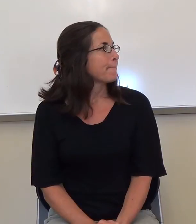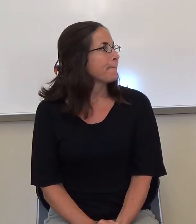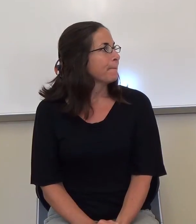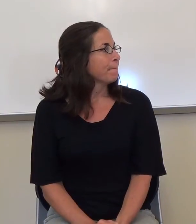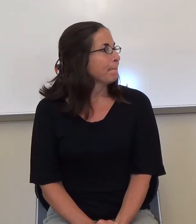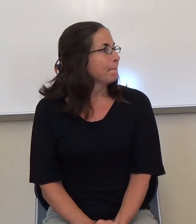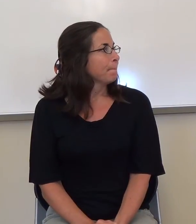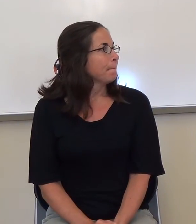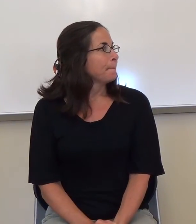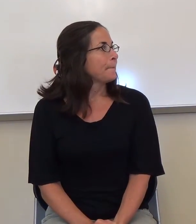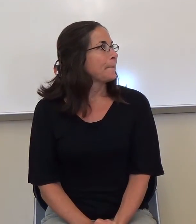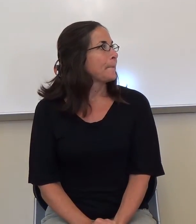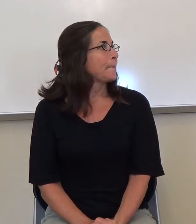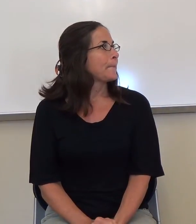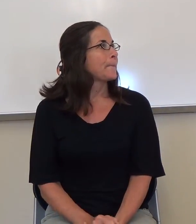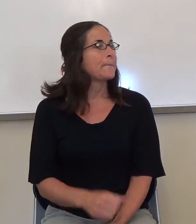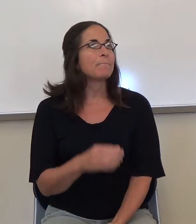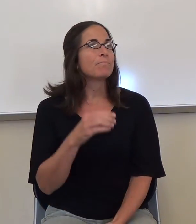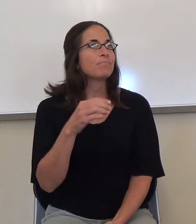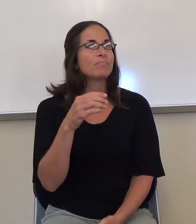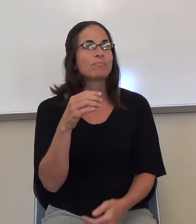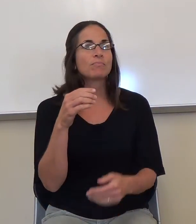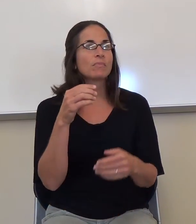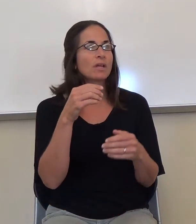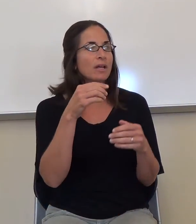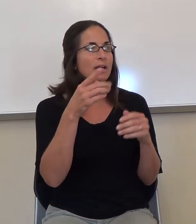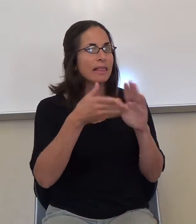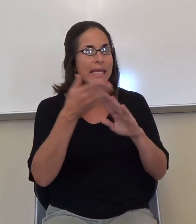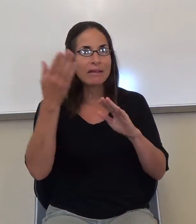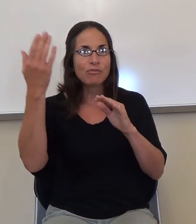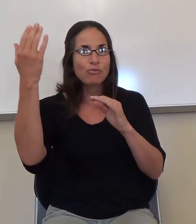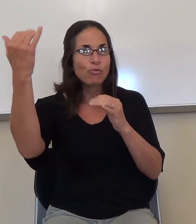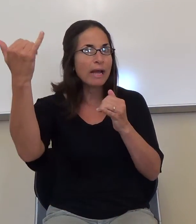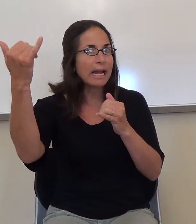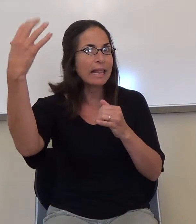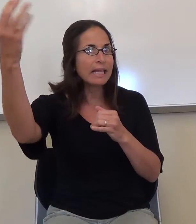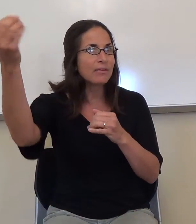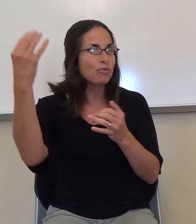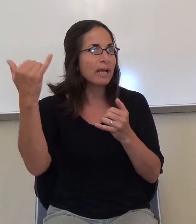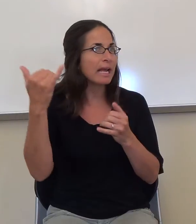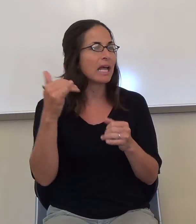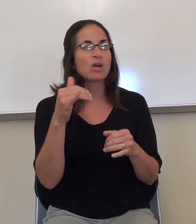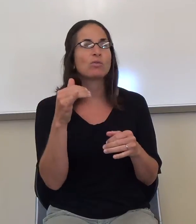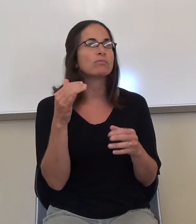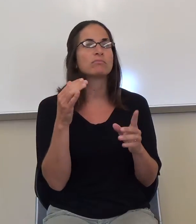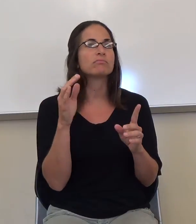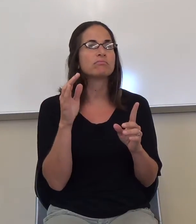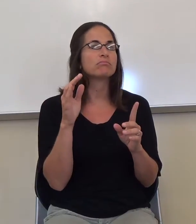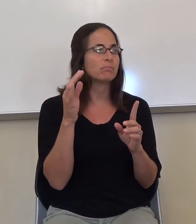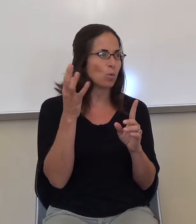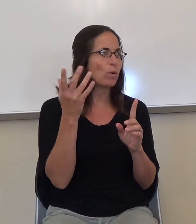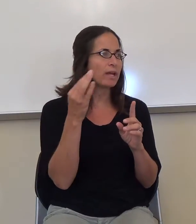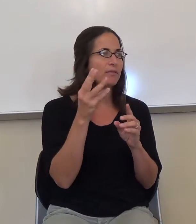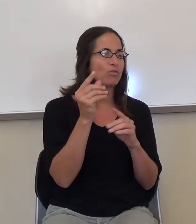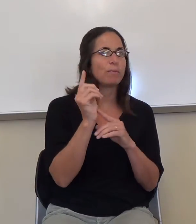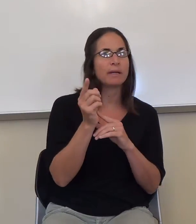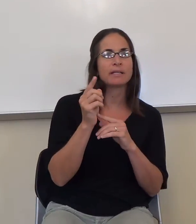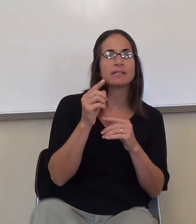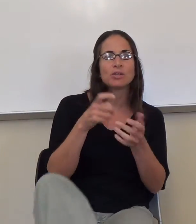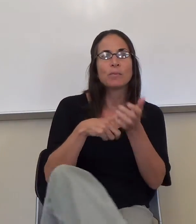ask her that you want a couple of minutes, she doesn't need you down there, you need to be down there at two, and if you're a couple